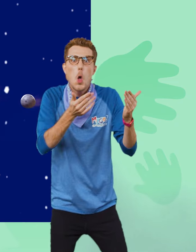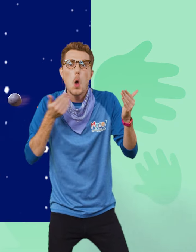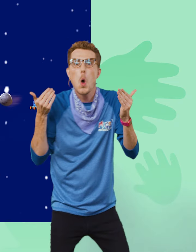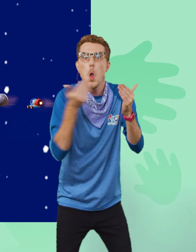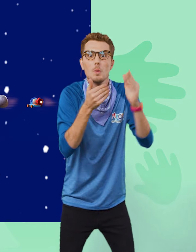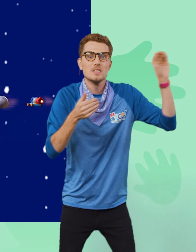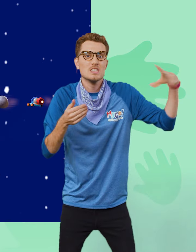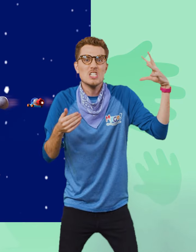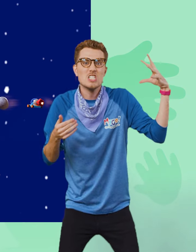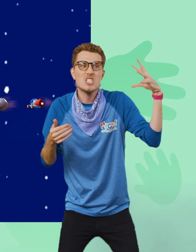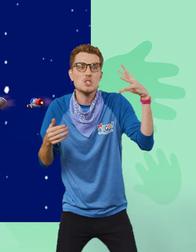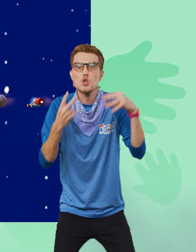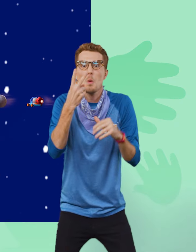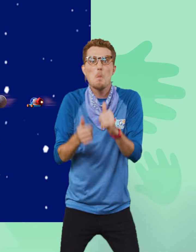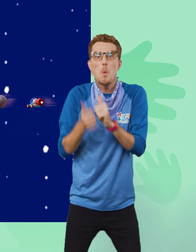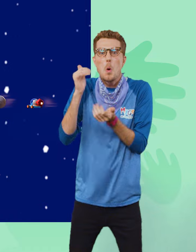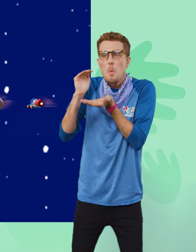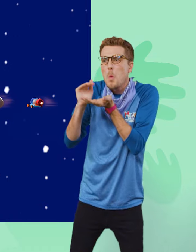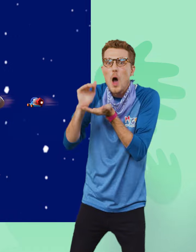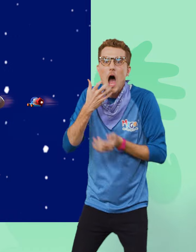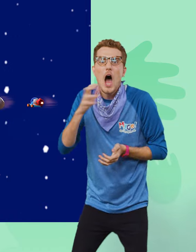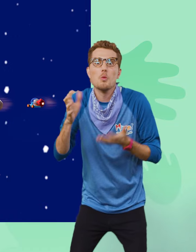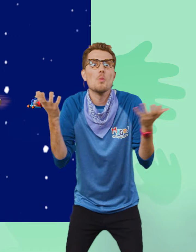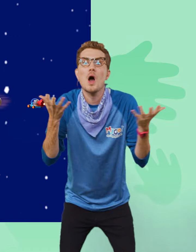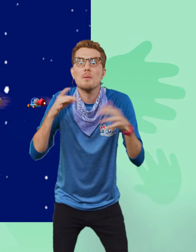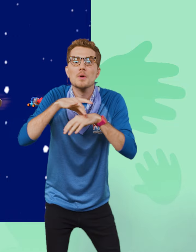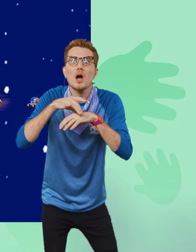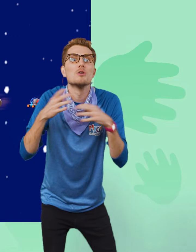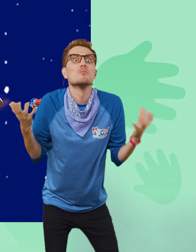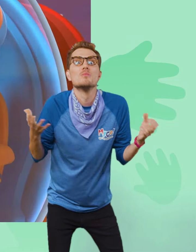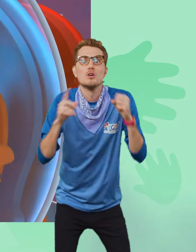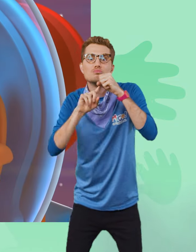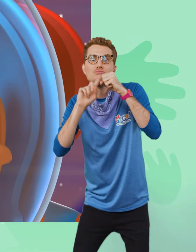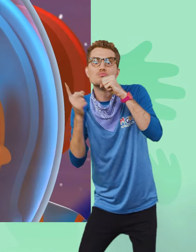blazing sun are the two smallest and hottest planets, Mercury and Venus. Whoa.